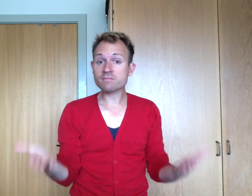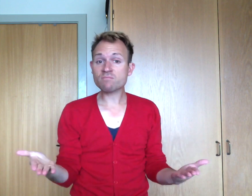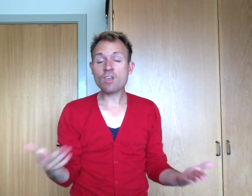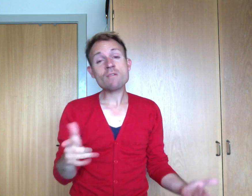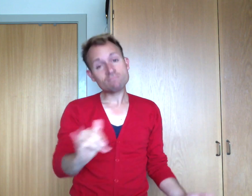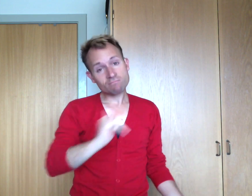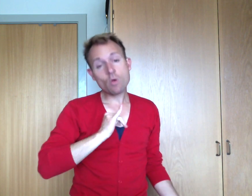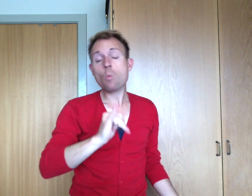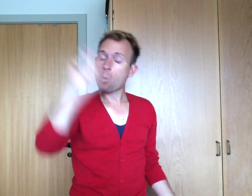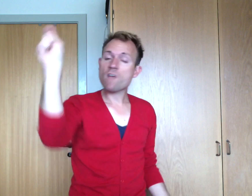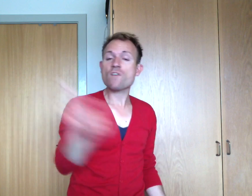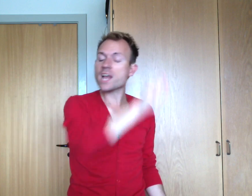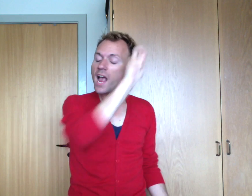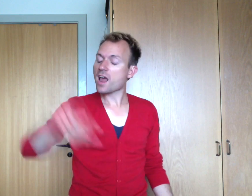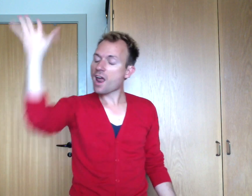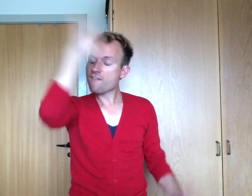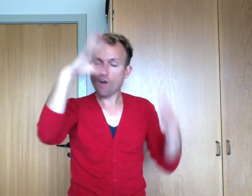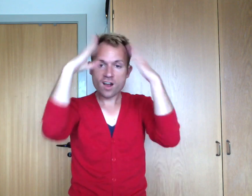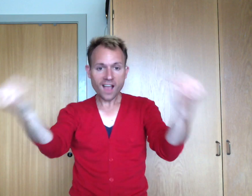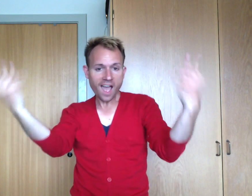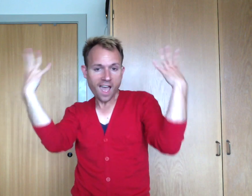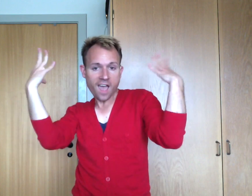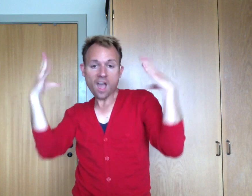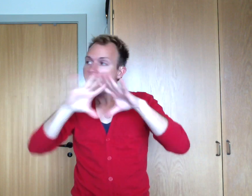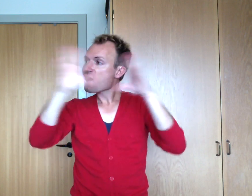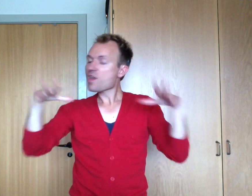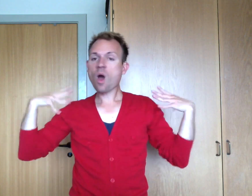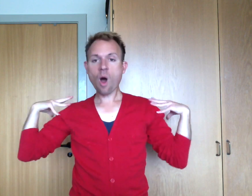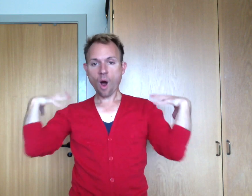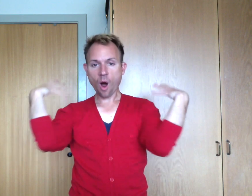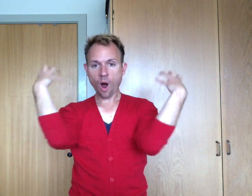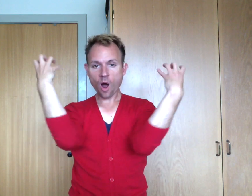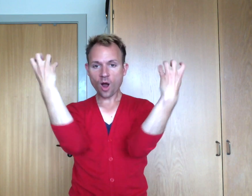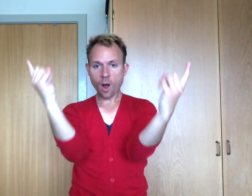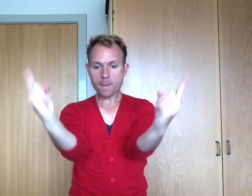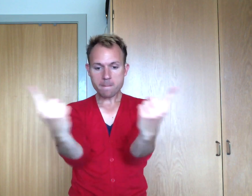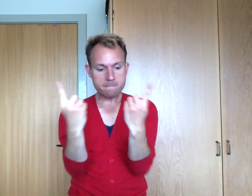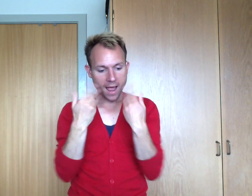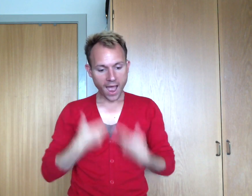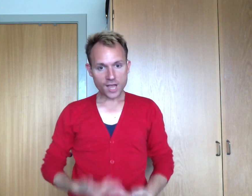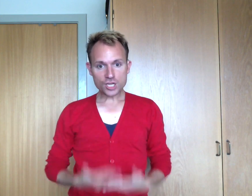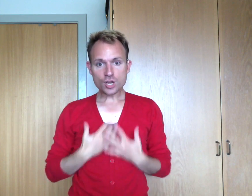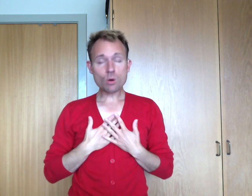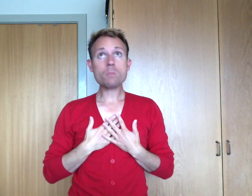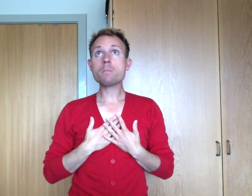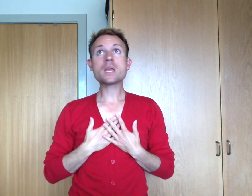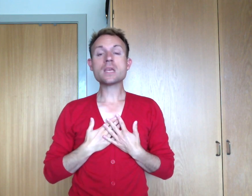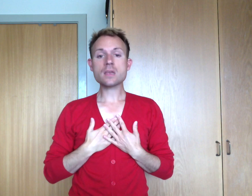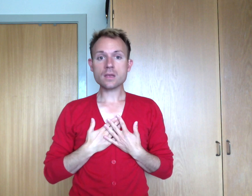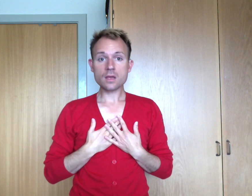We forgive and forget And it's all coming back to me When you